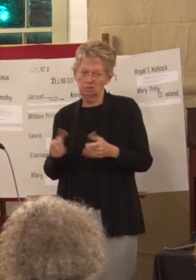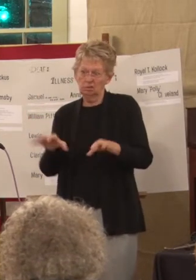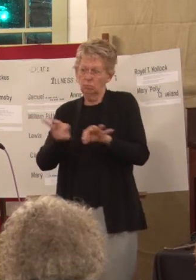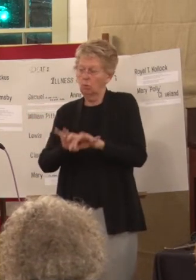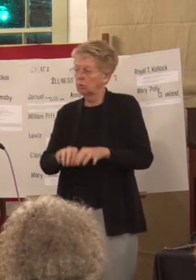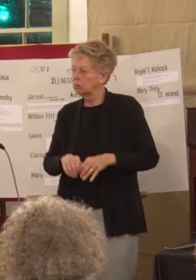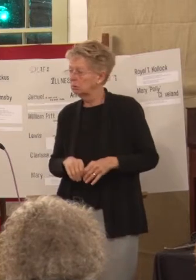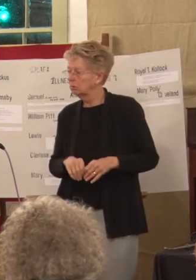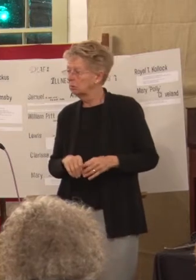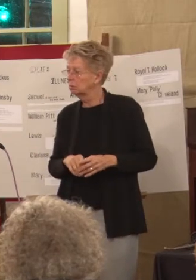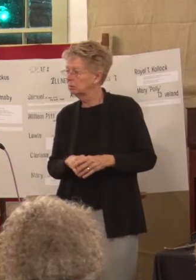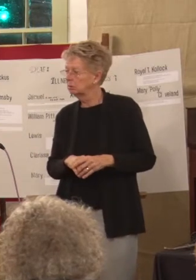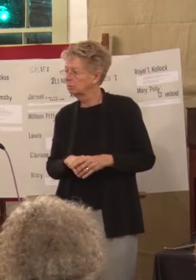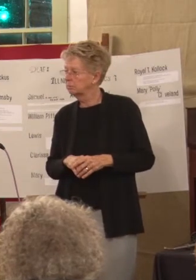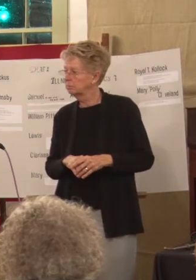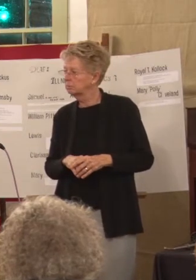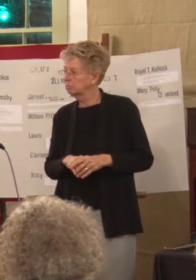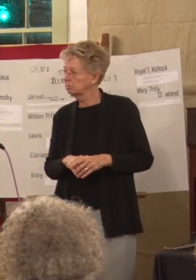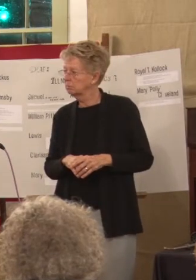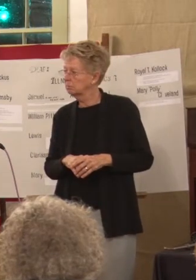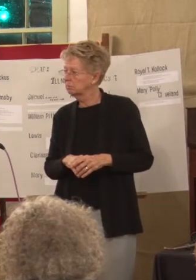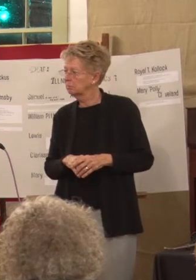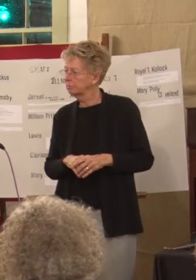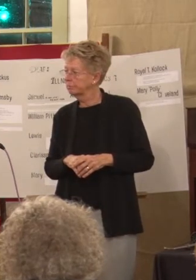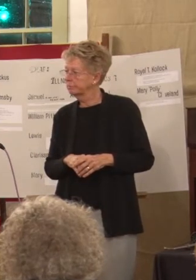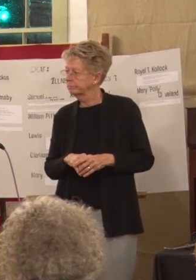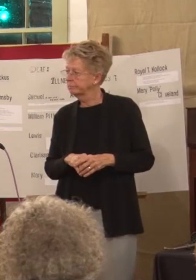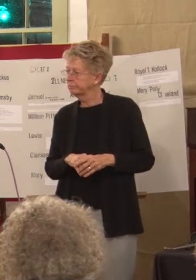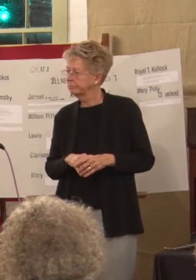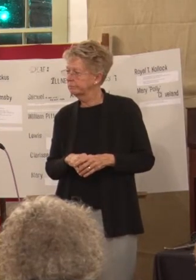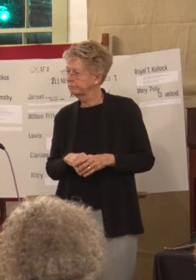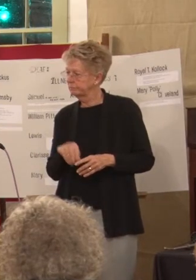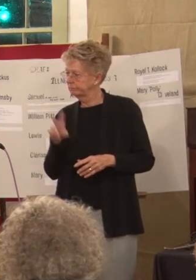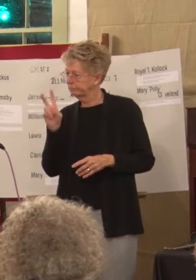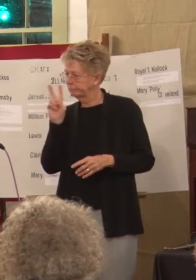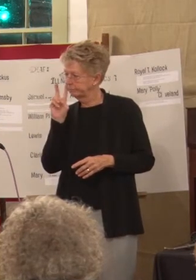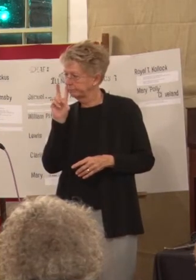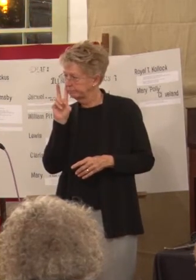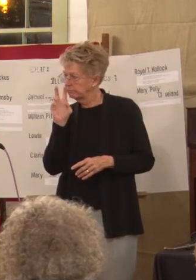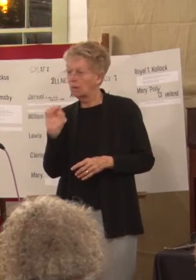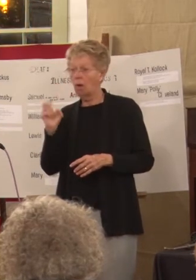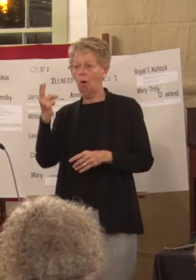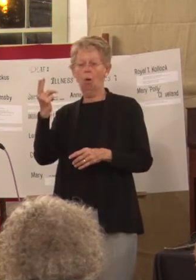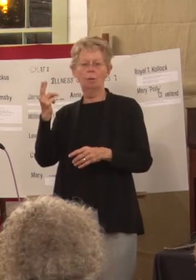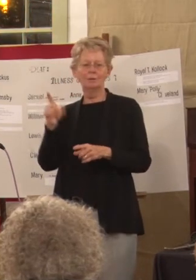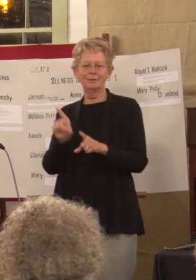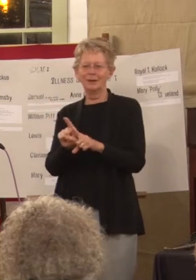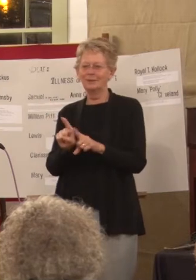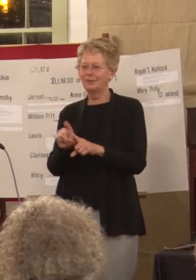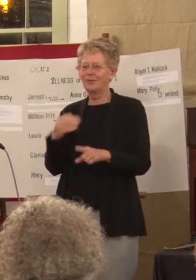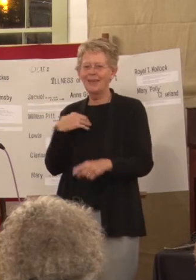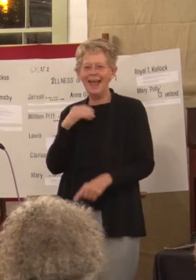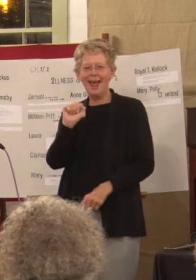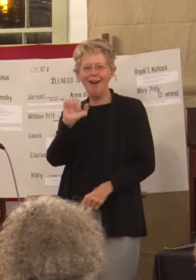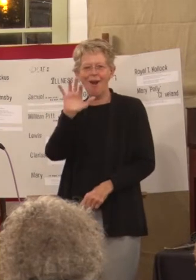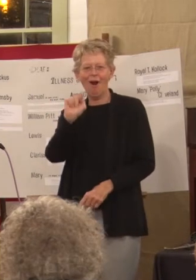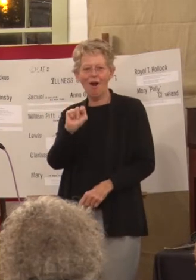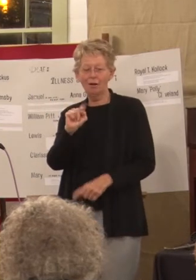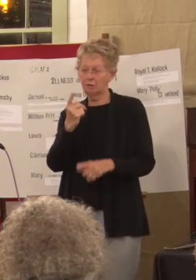And, let's see. Oh, and then they also had art, just as an aside. The